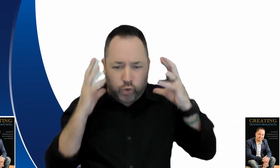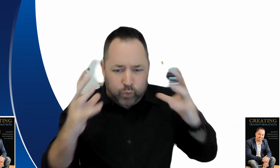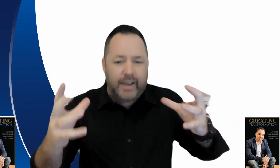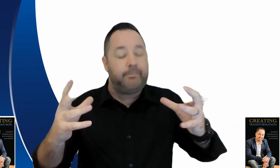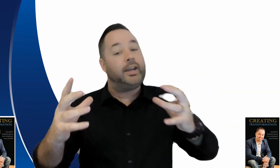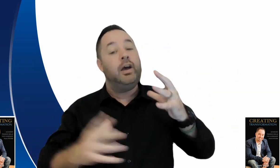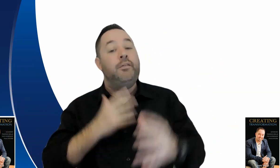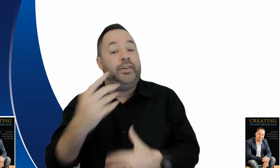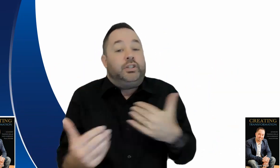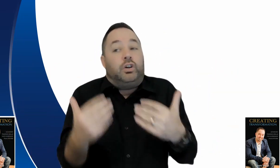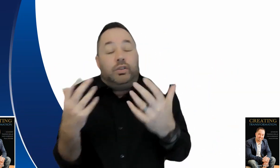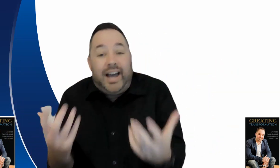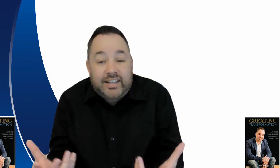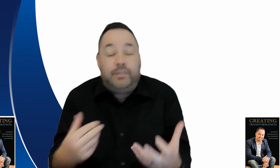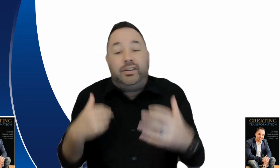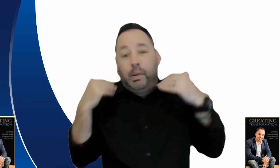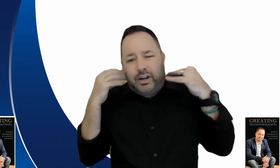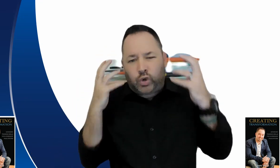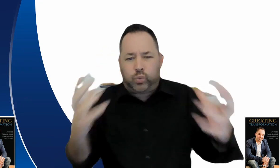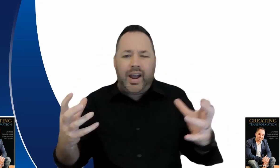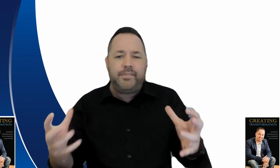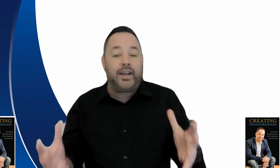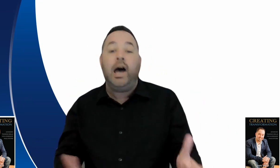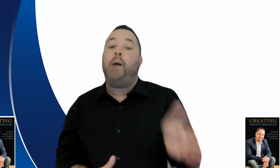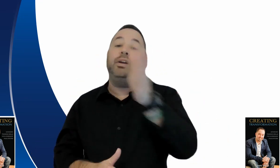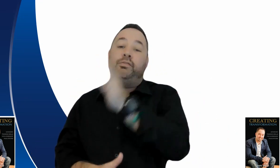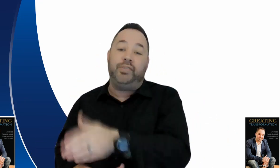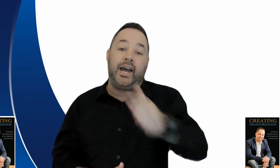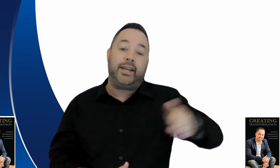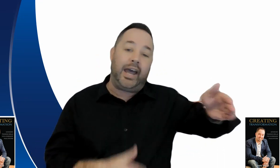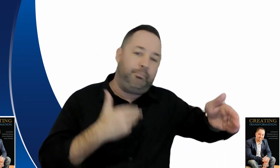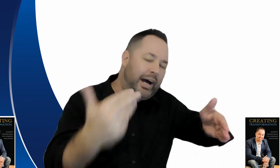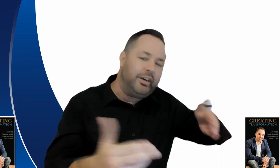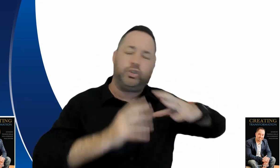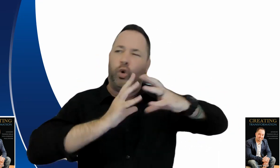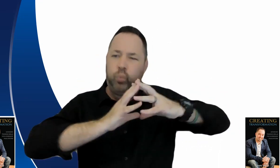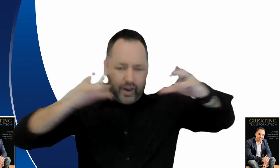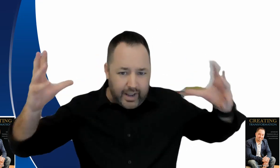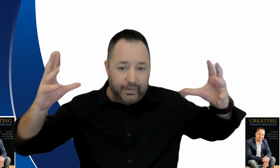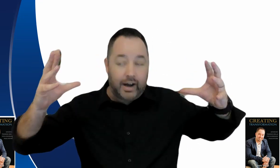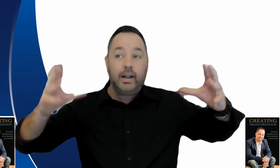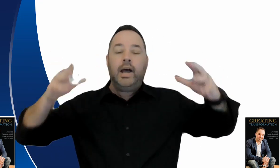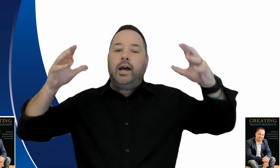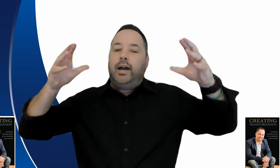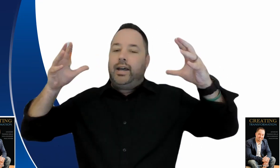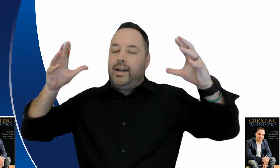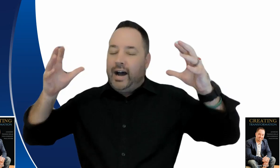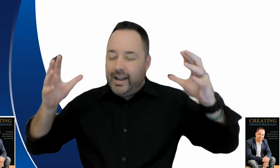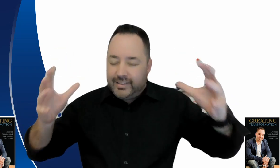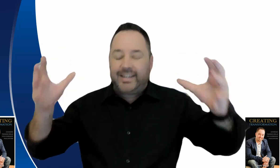craving physical activity people are craving a bit of vak balance or whatever anything